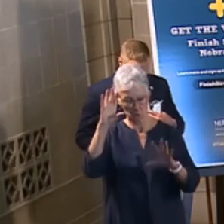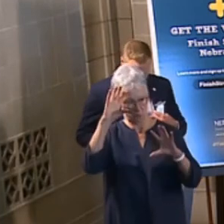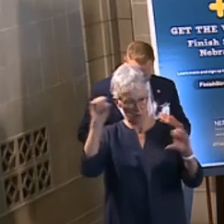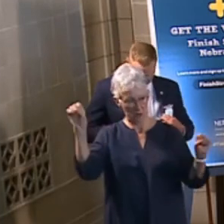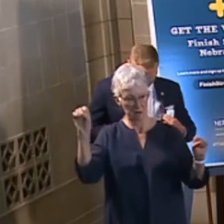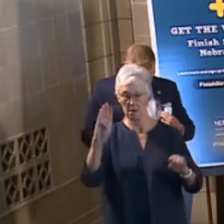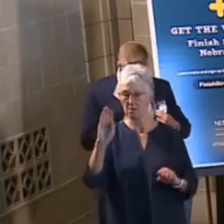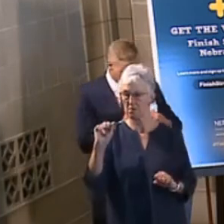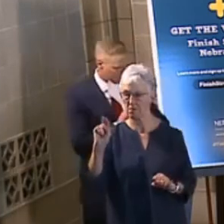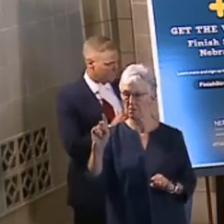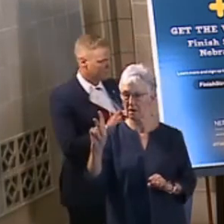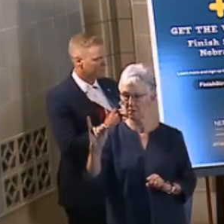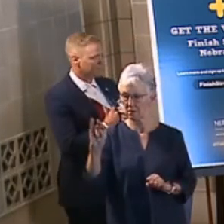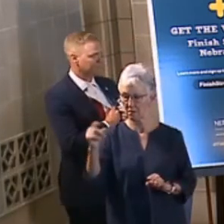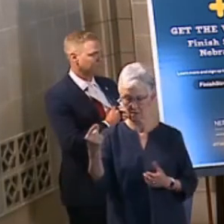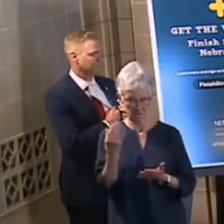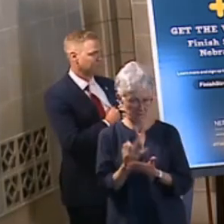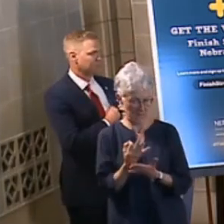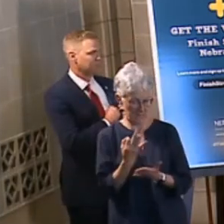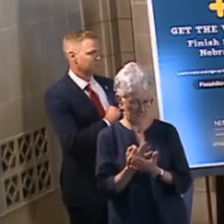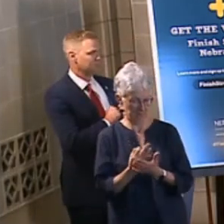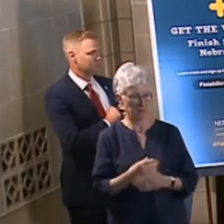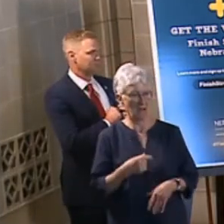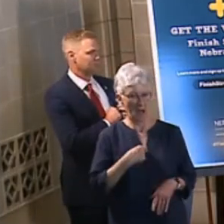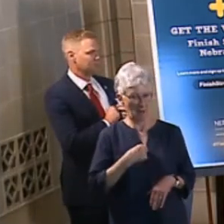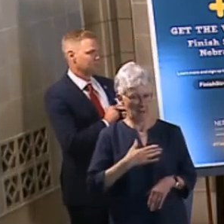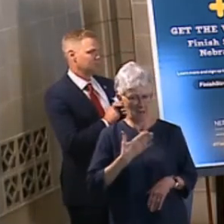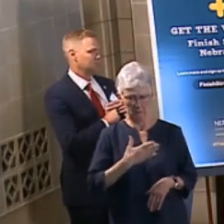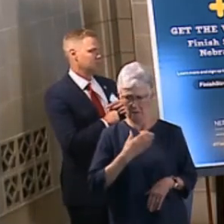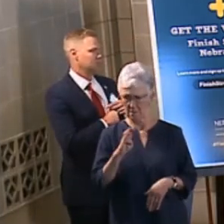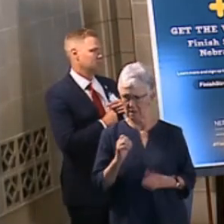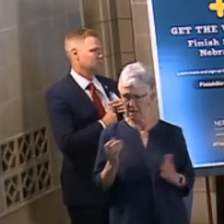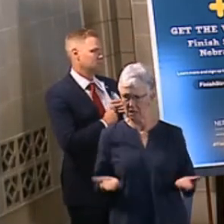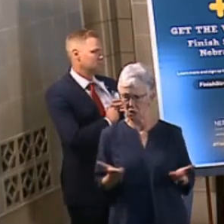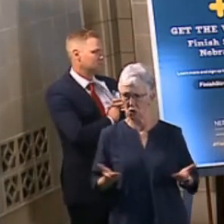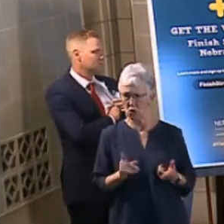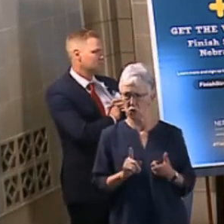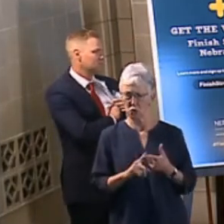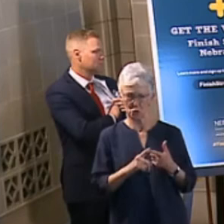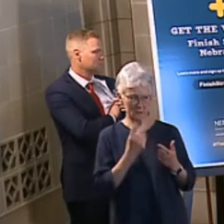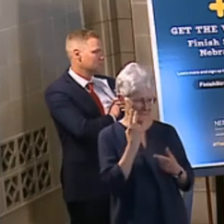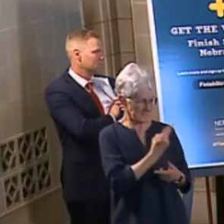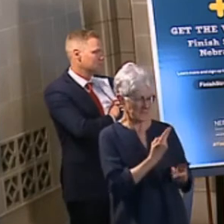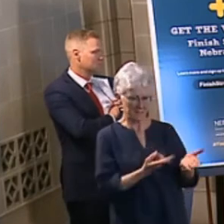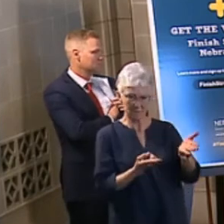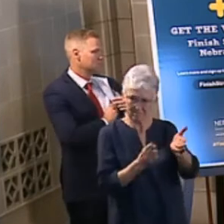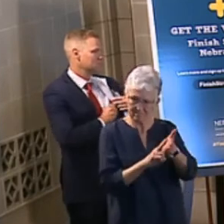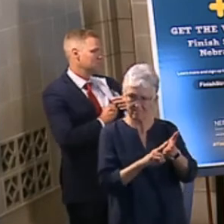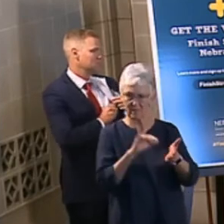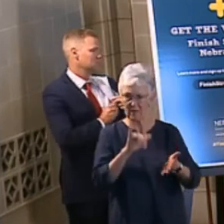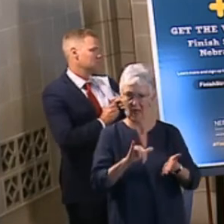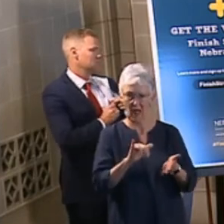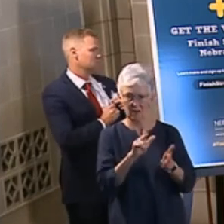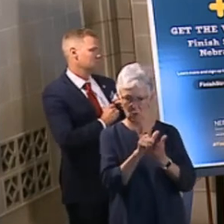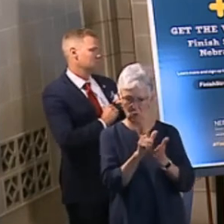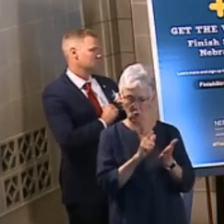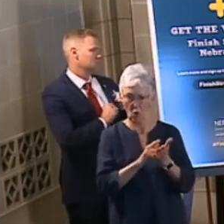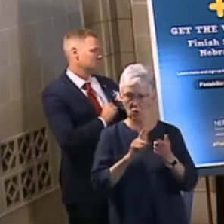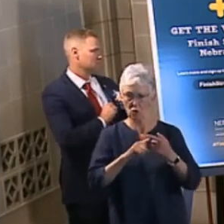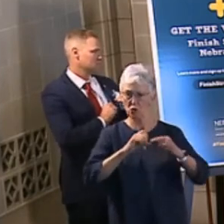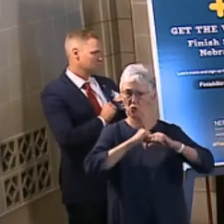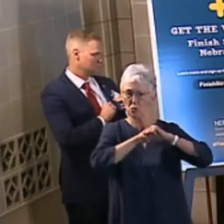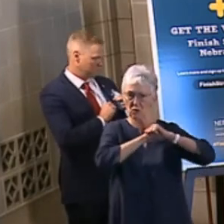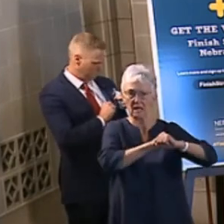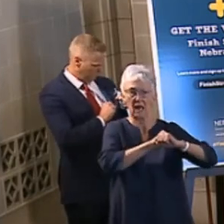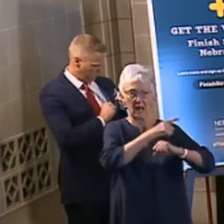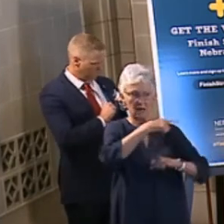It's my pleasure to be here today, witness the signing of the Nebraska Protection of Vulnerable Adults from Financial Exploitation